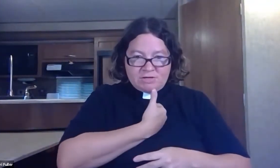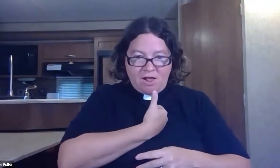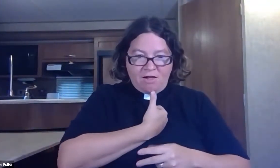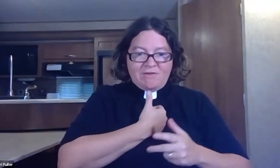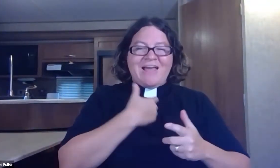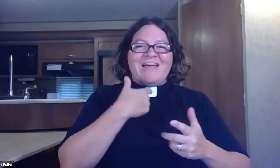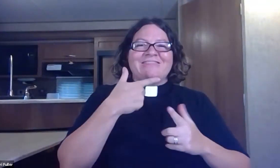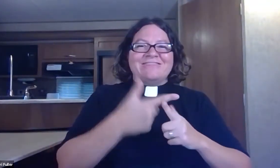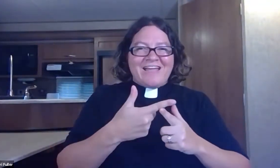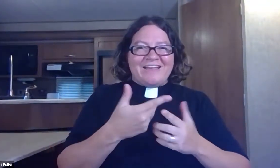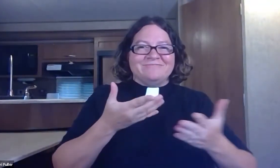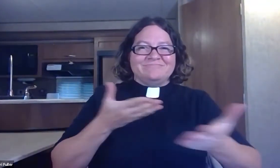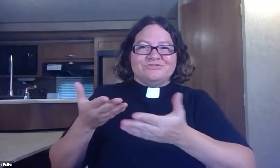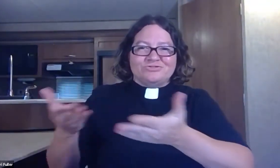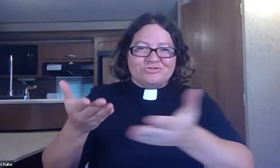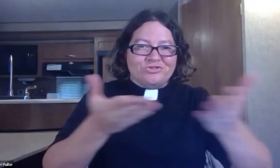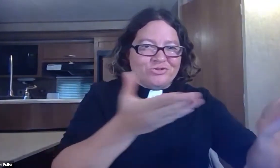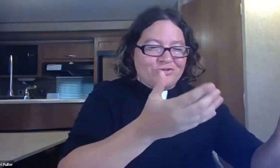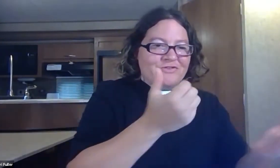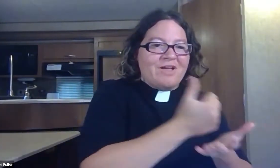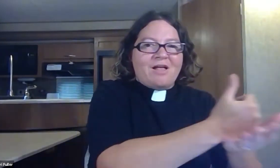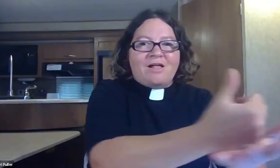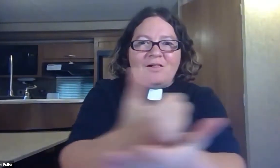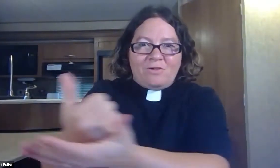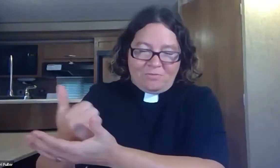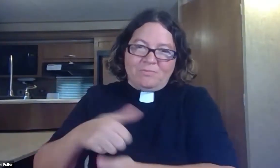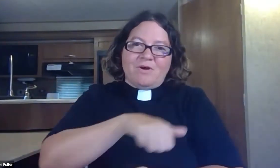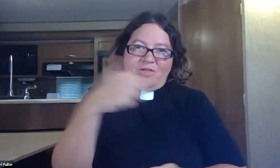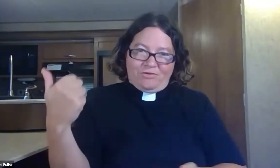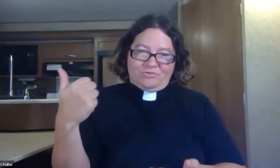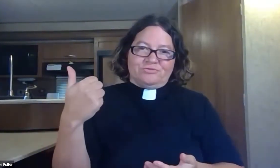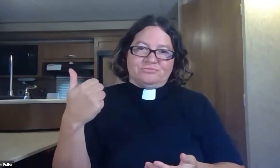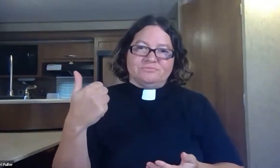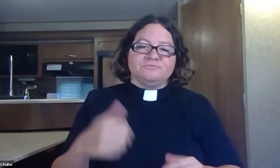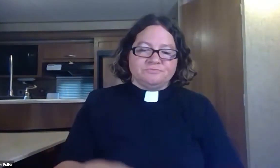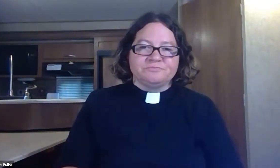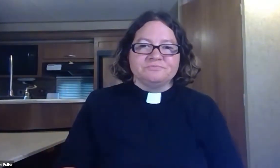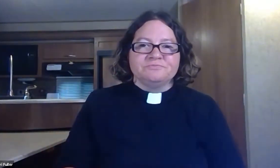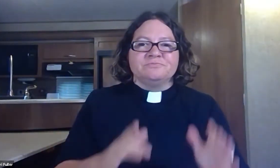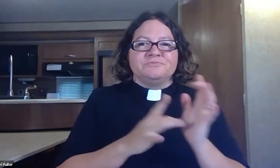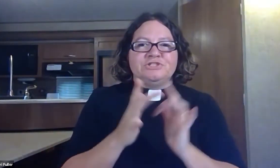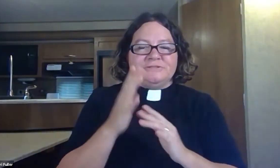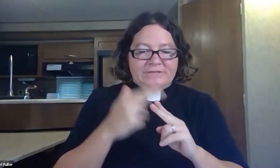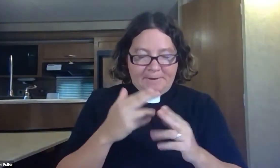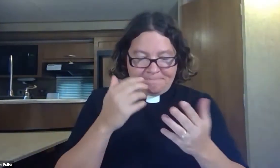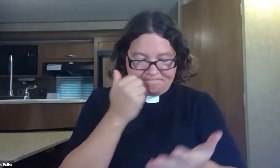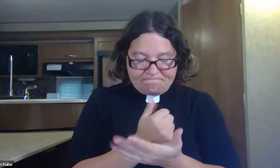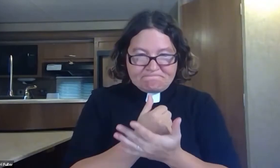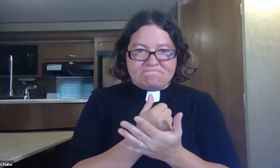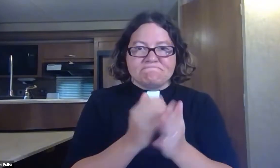we're more able to take care of ourselves and then in turn we can help and serve others in